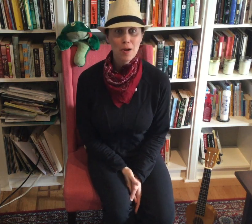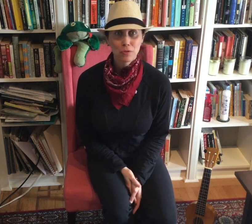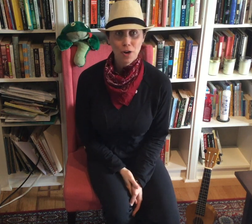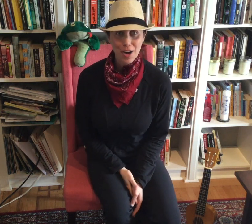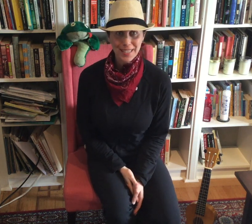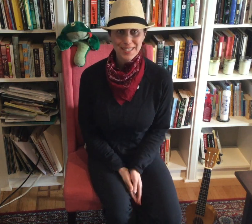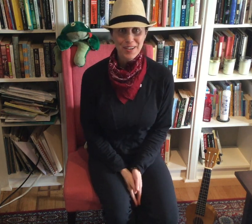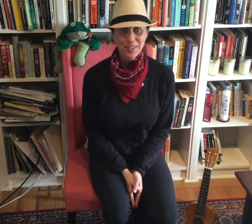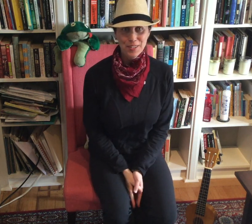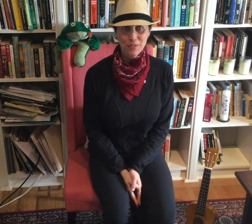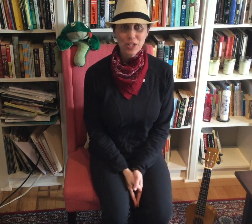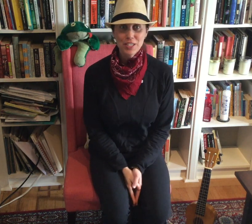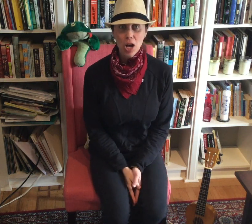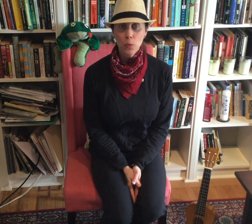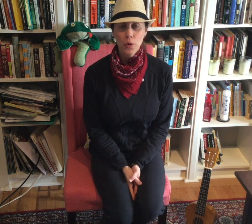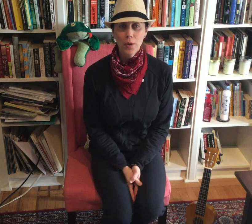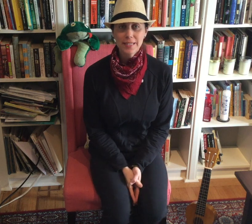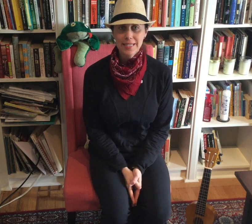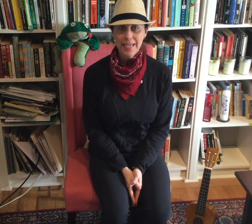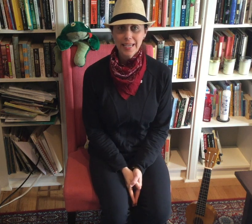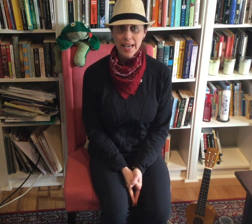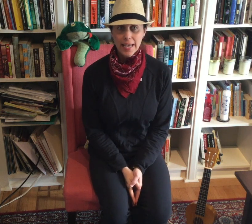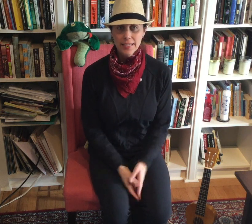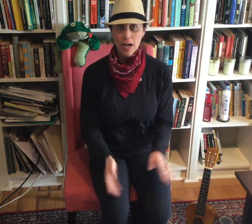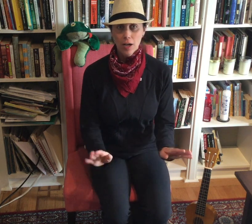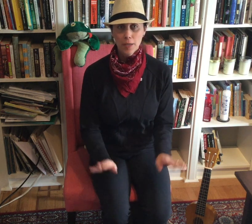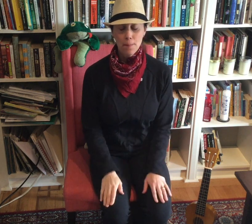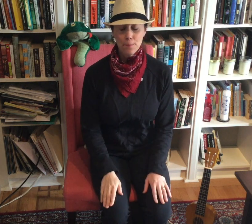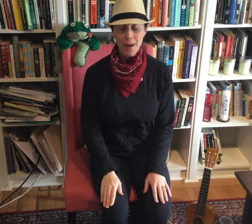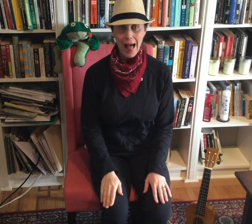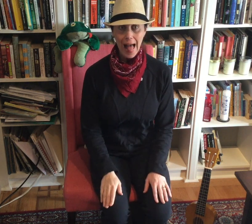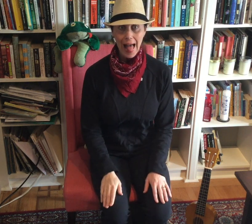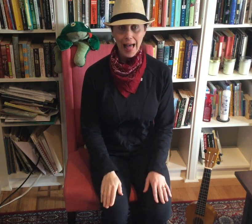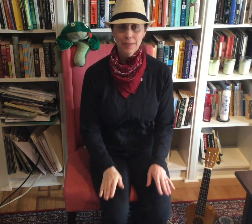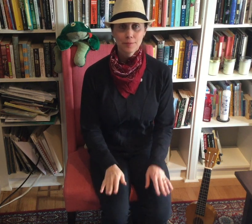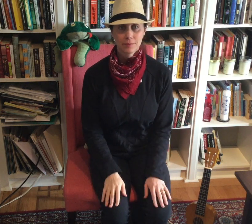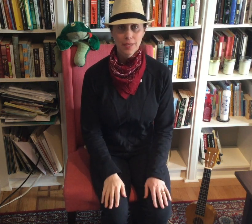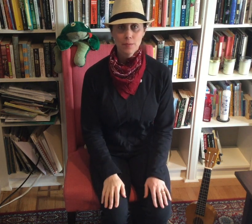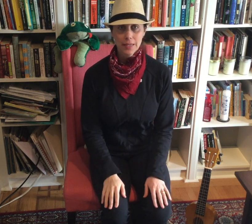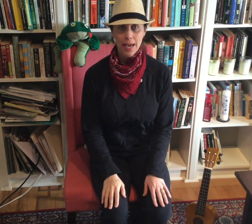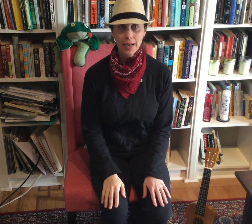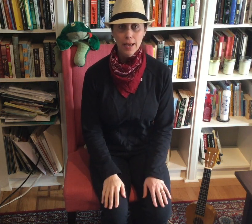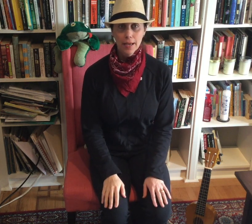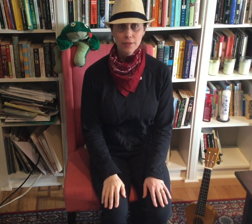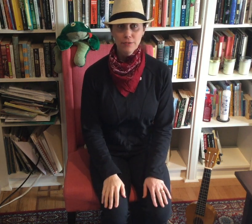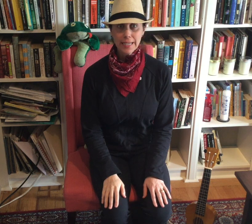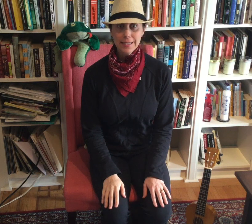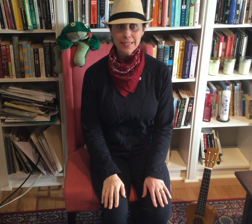froggy songs. So the first song we're going to sing is called mm-ah. Can you make that face and